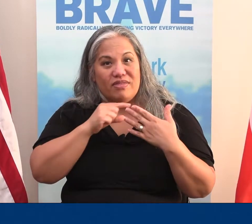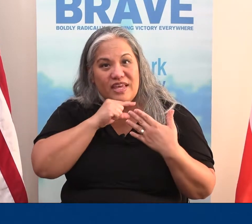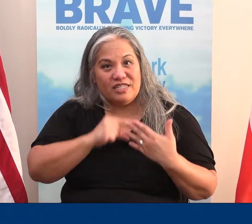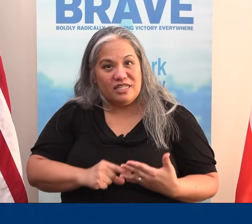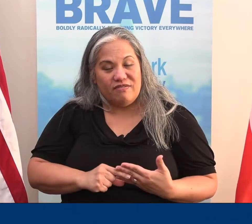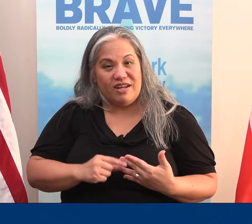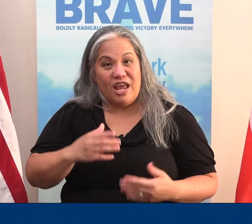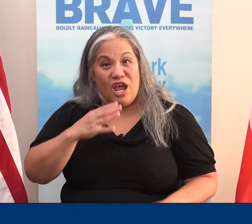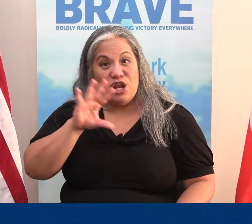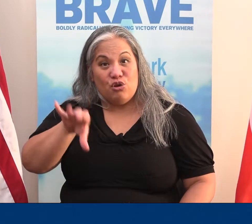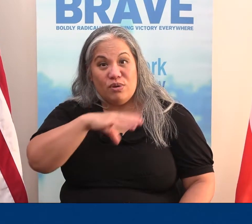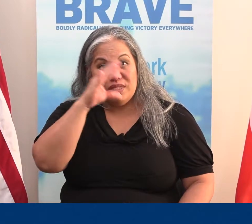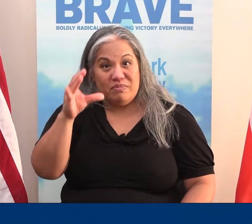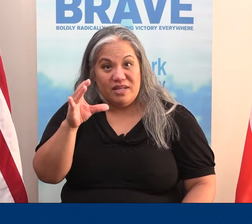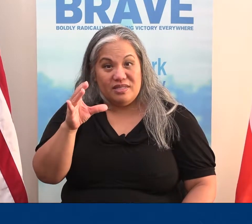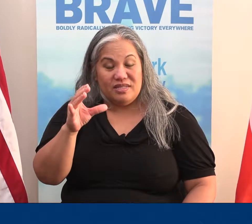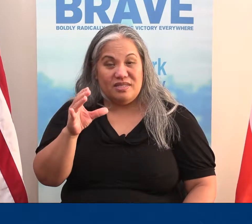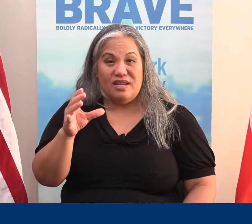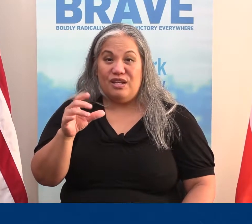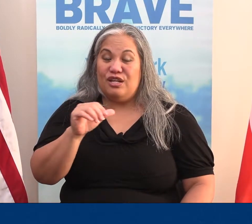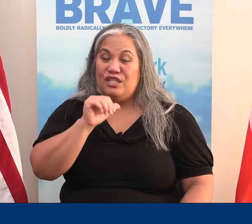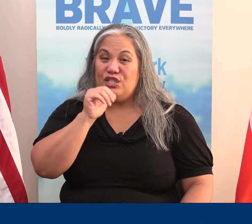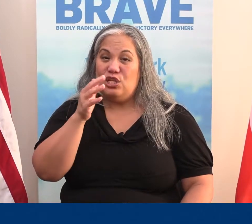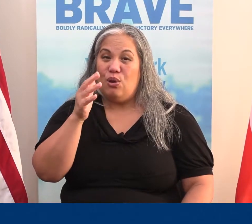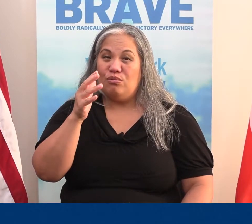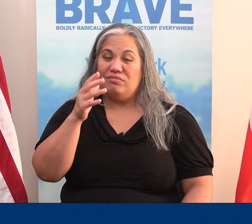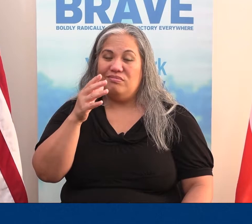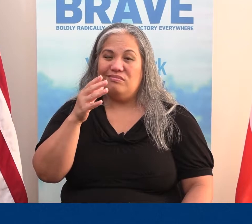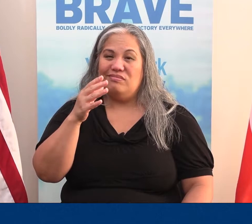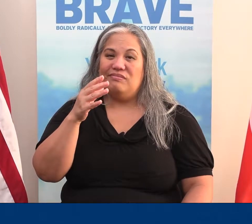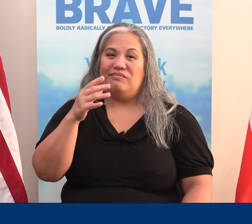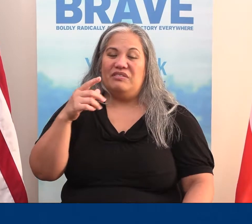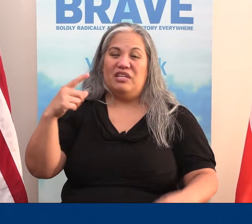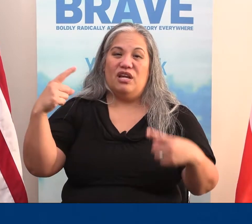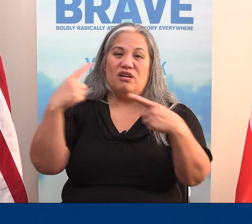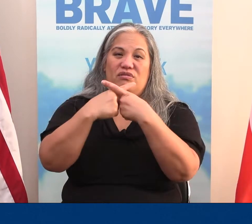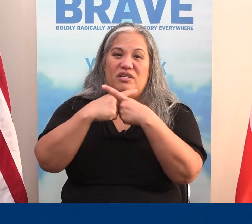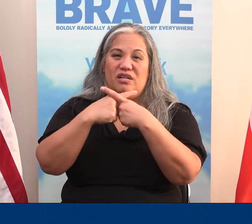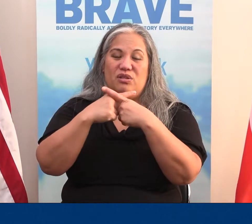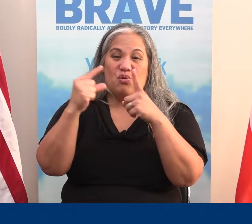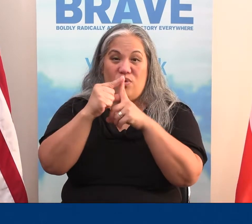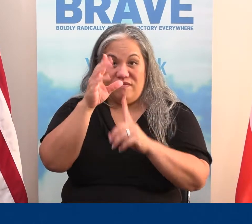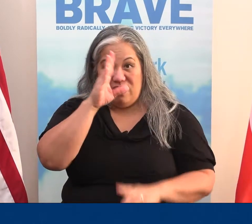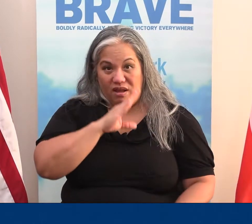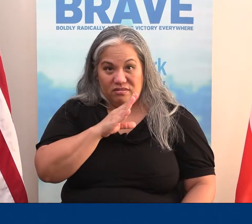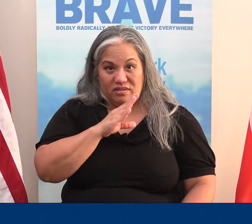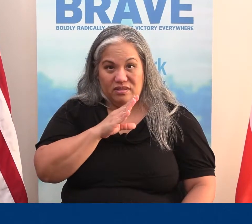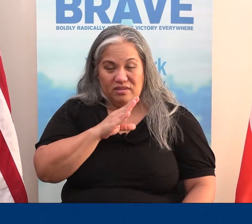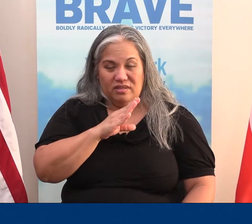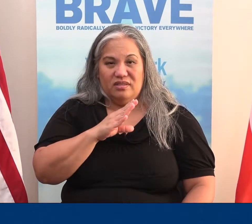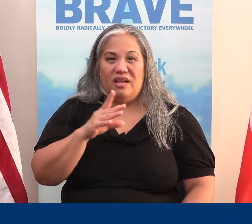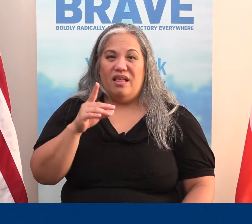The traditions of Thanksgiving and Christmas do not contradict the word of God.